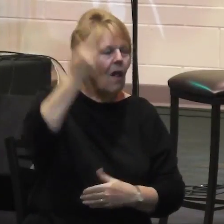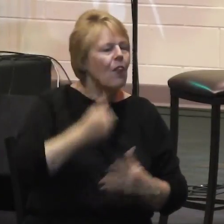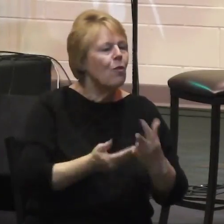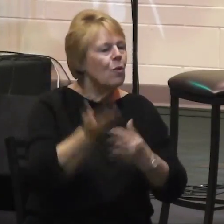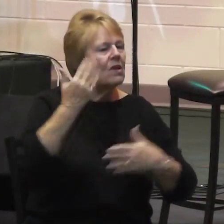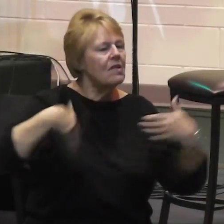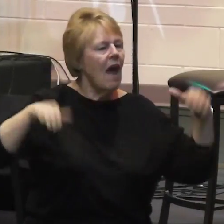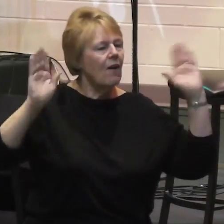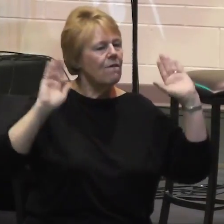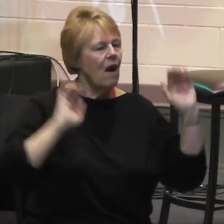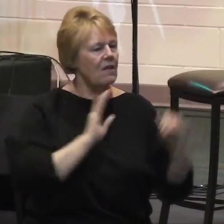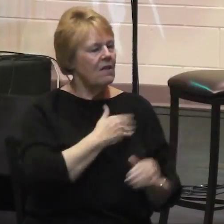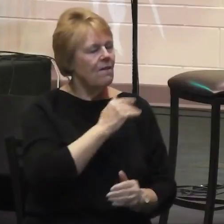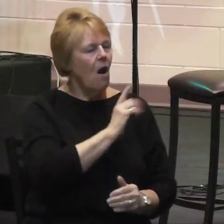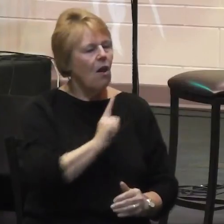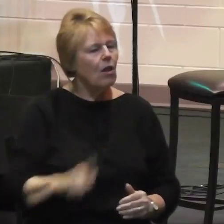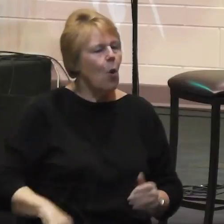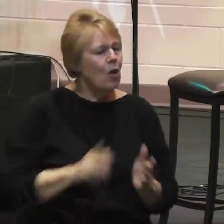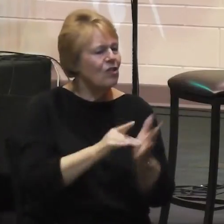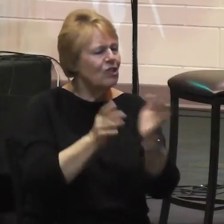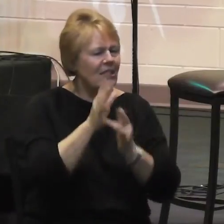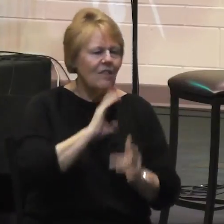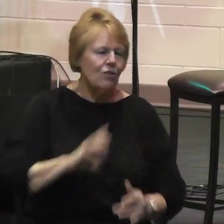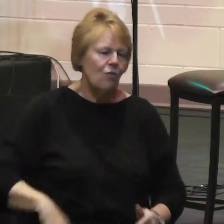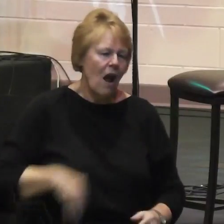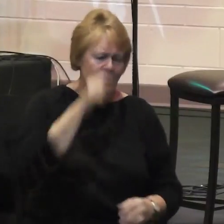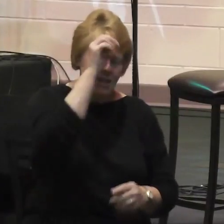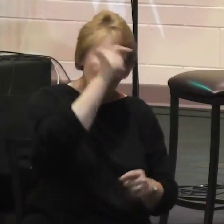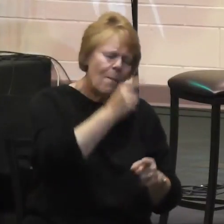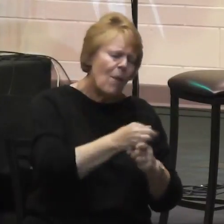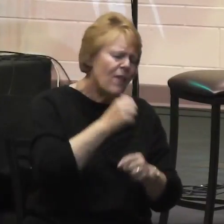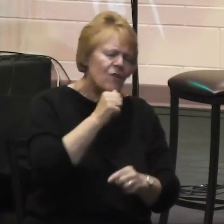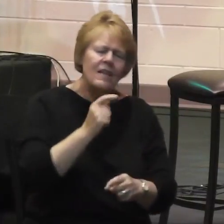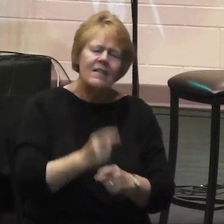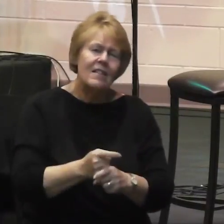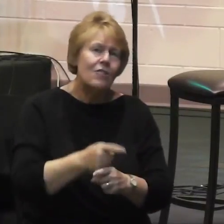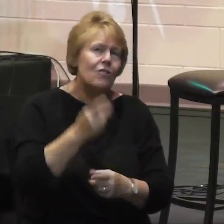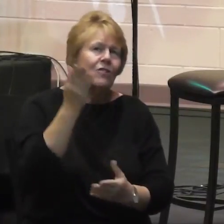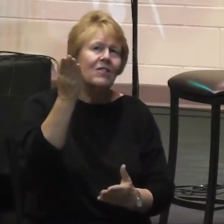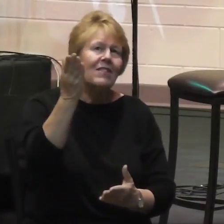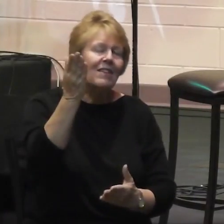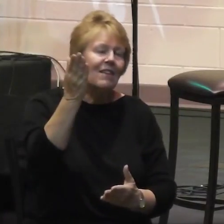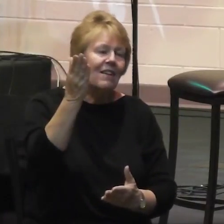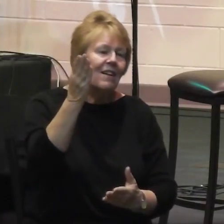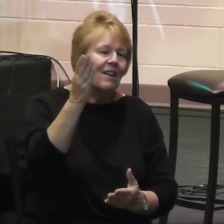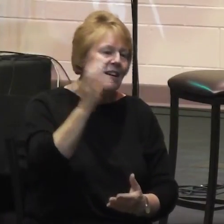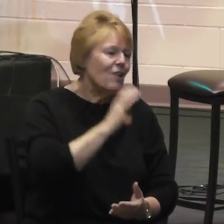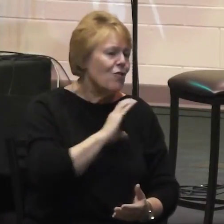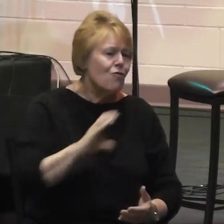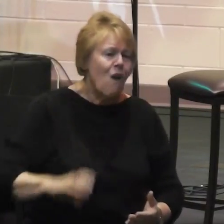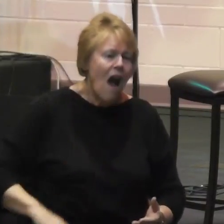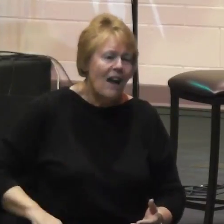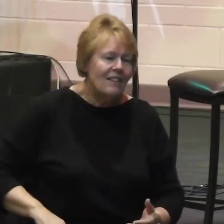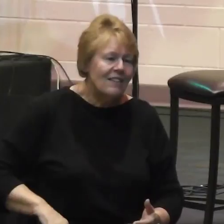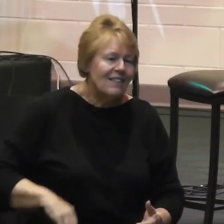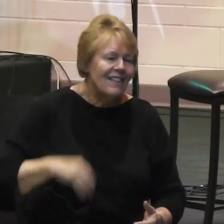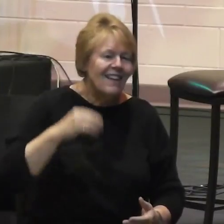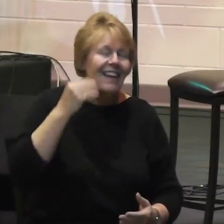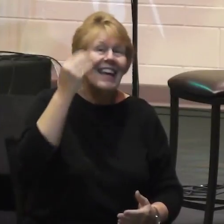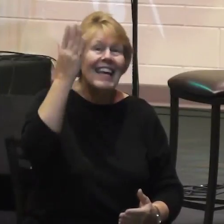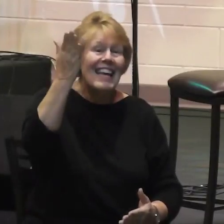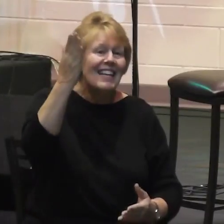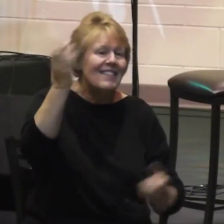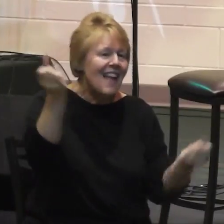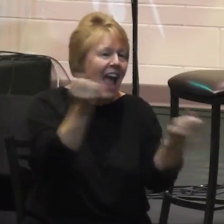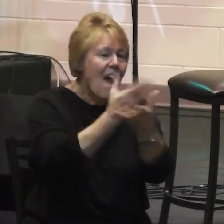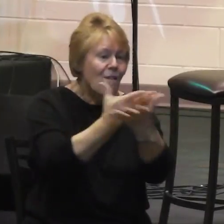Jesus Christ. Brothers and sisters, Christ is all and is in all.